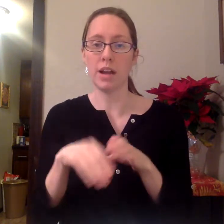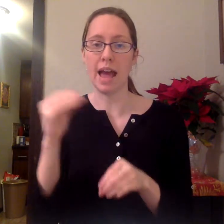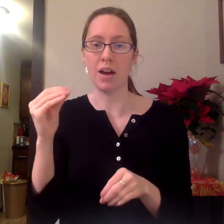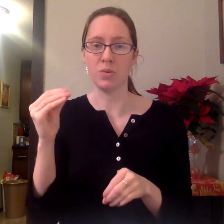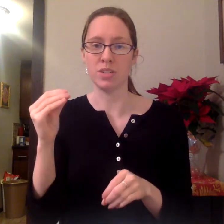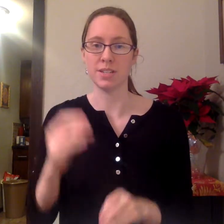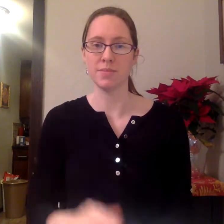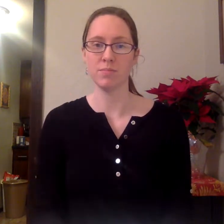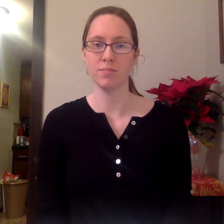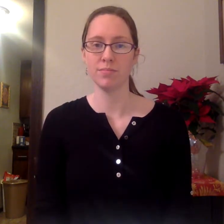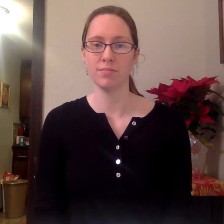out.